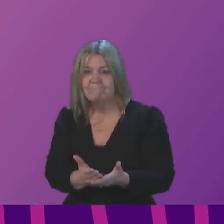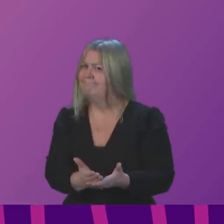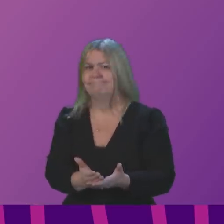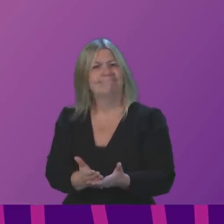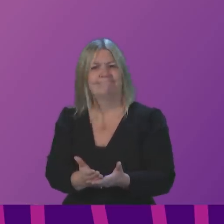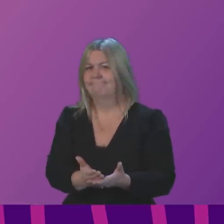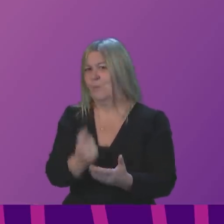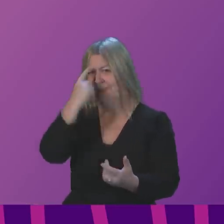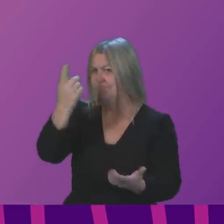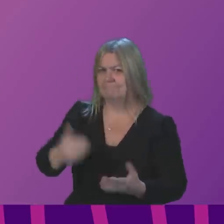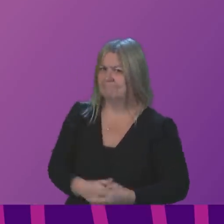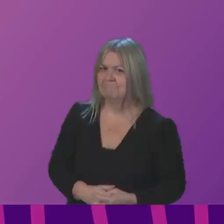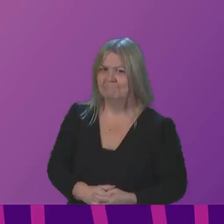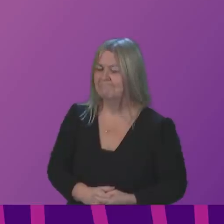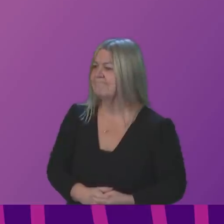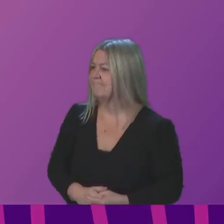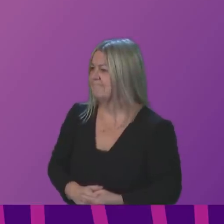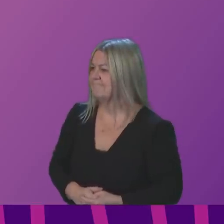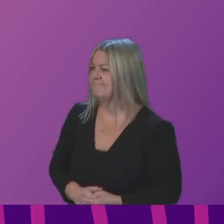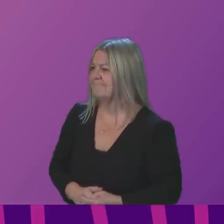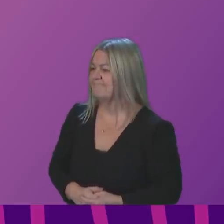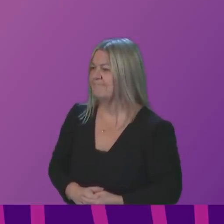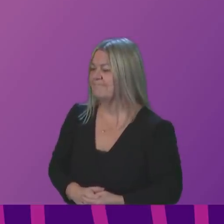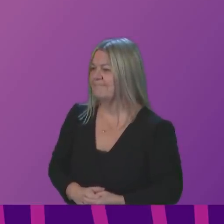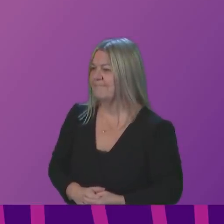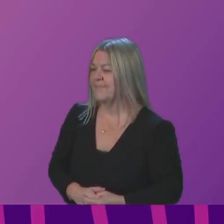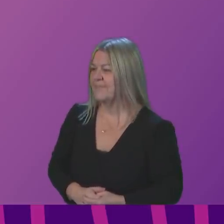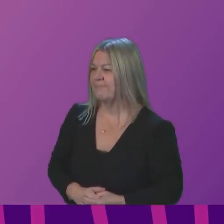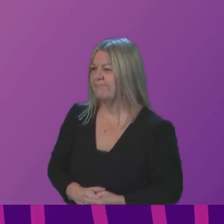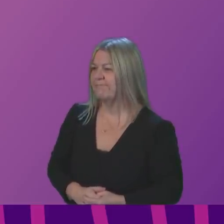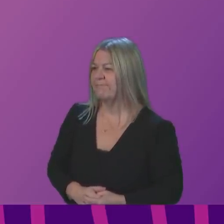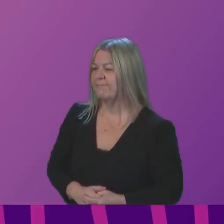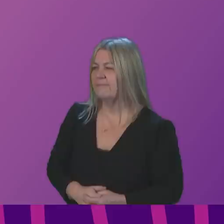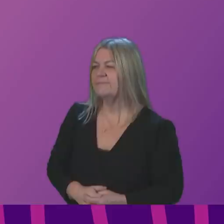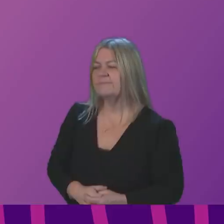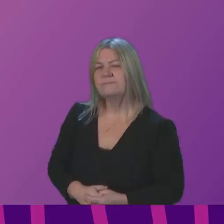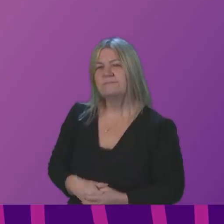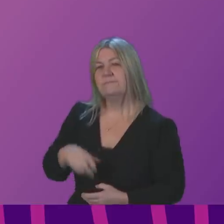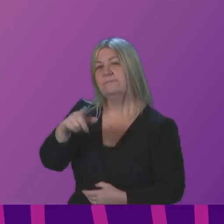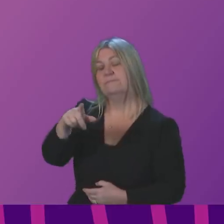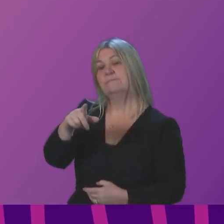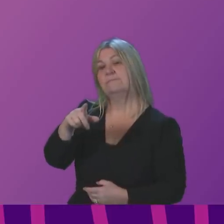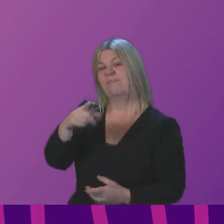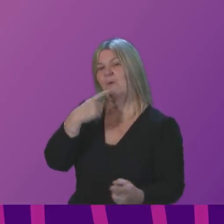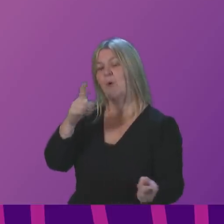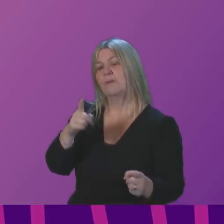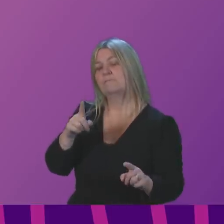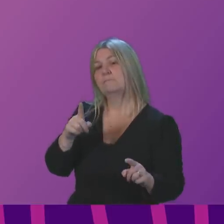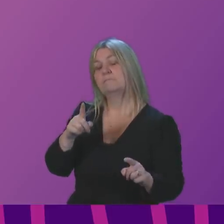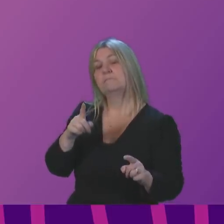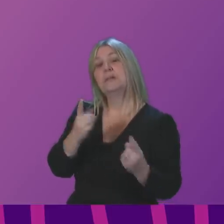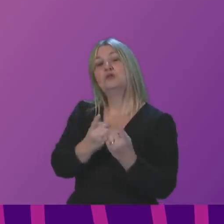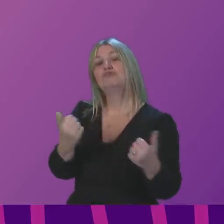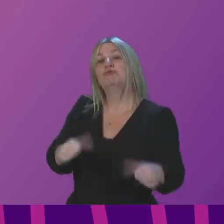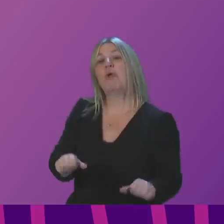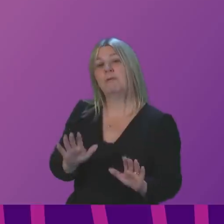way, does it, First Minister? First Minister. Well, in terms of the comment about it being resolved, actually the guidance was issued